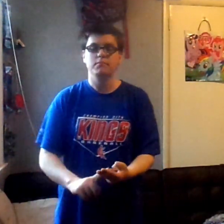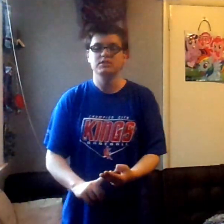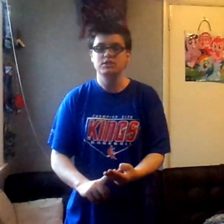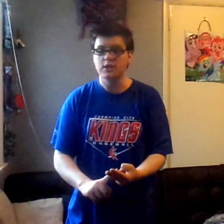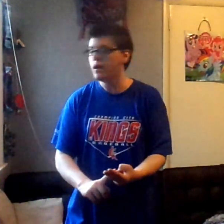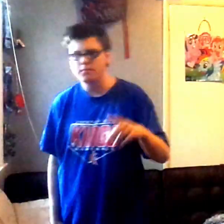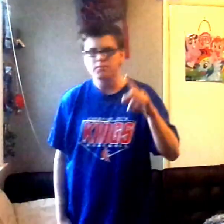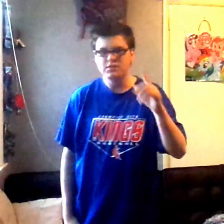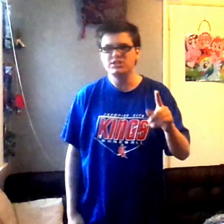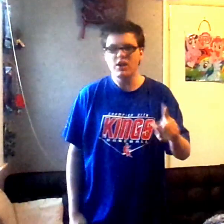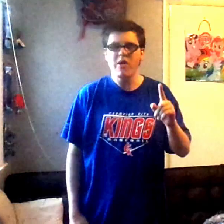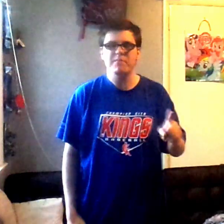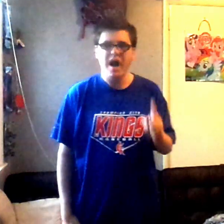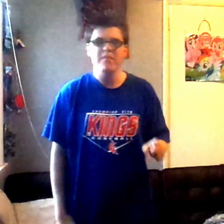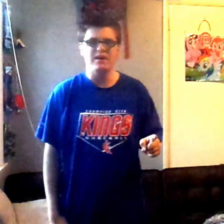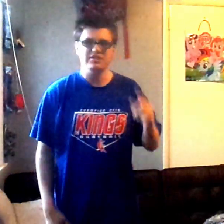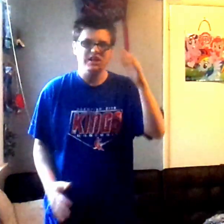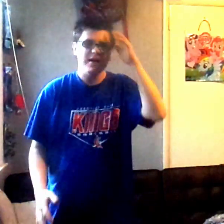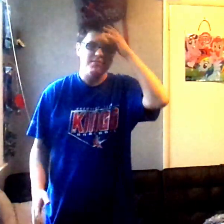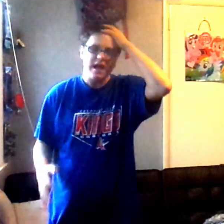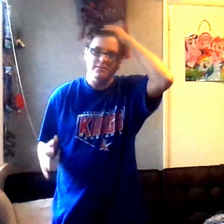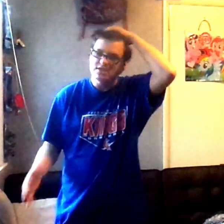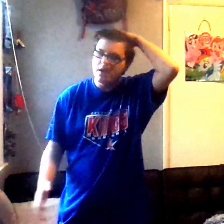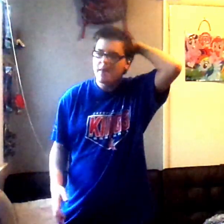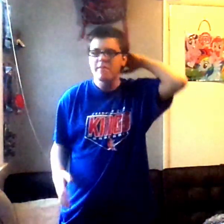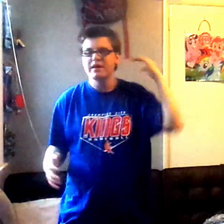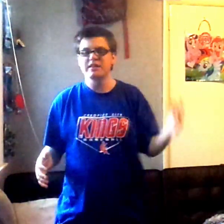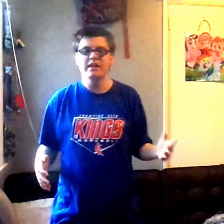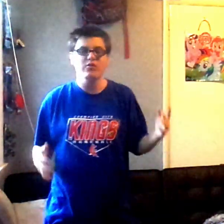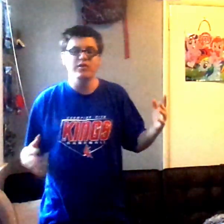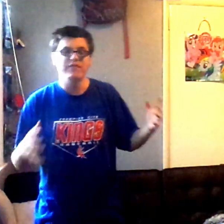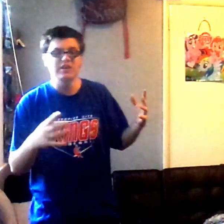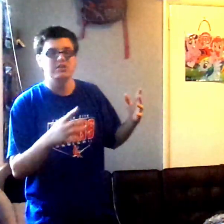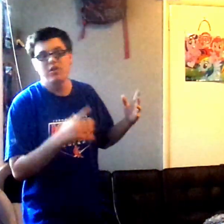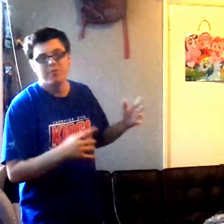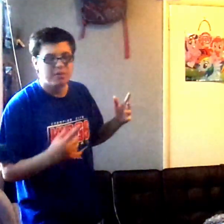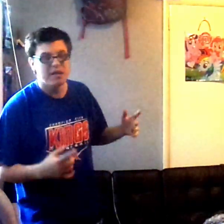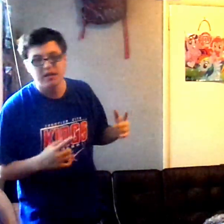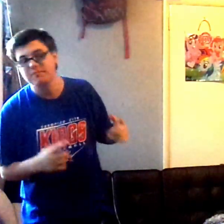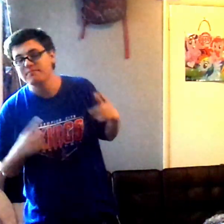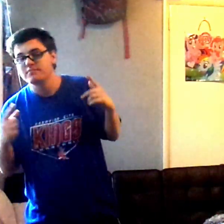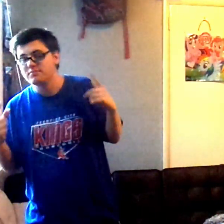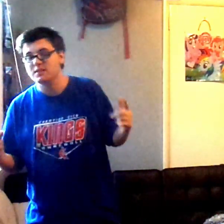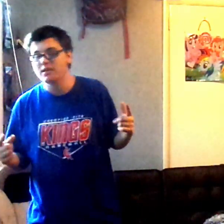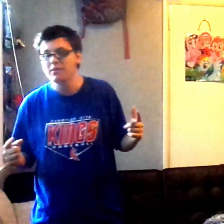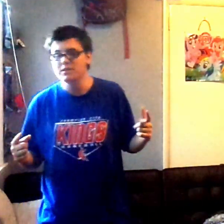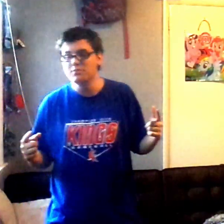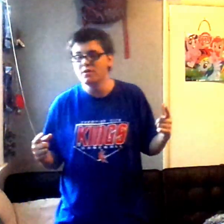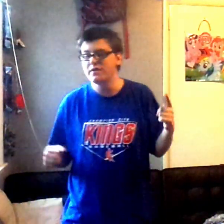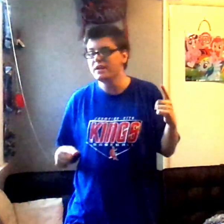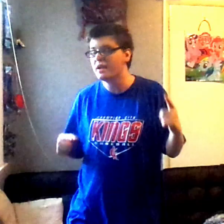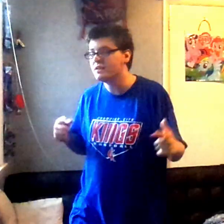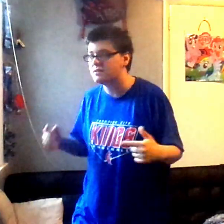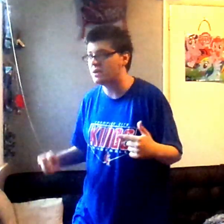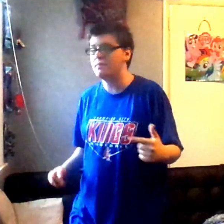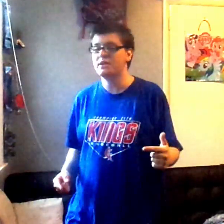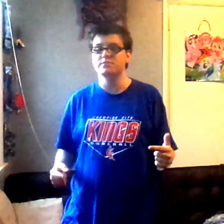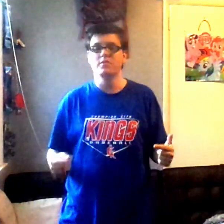Michelle, Michelle Obama. Jack Black, Michelle Obama, and the kid who would eventually go and play in Teen Beach Movie and Teen Beach Movie